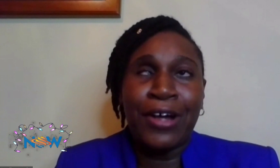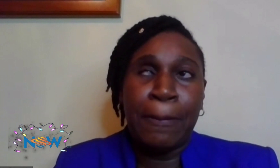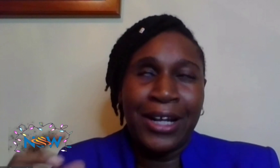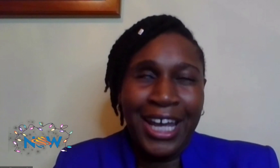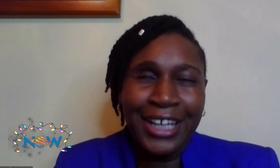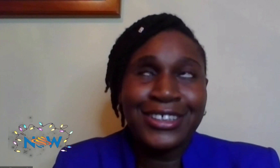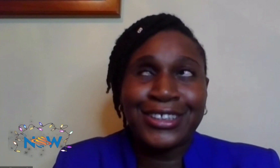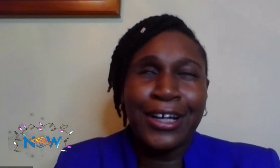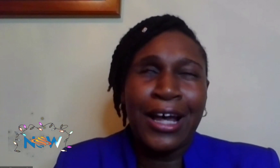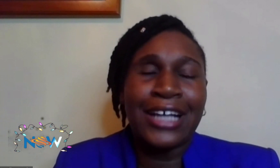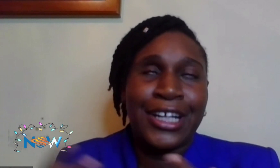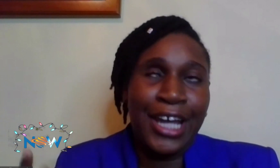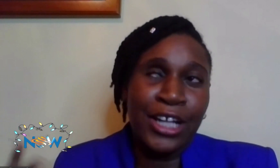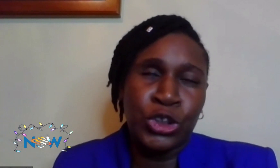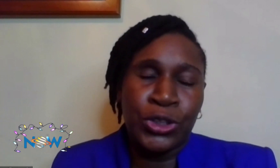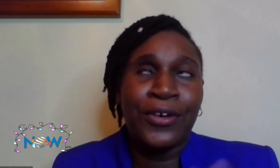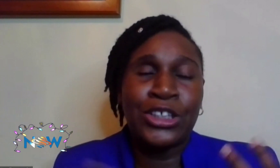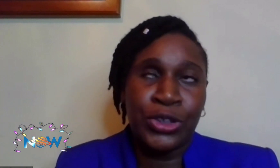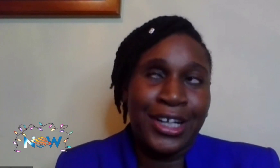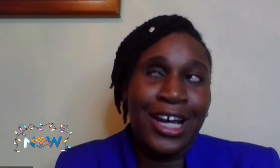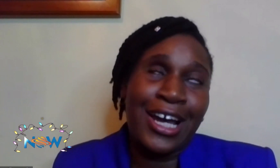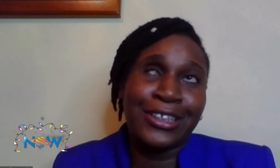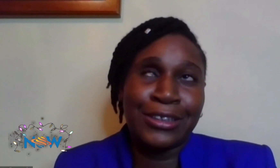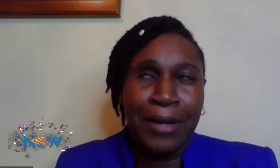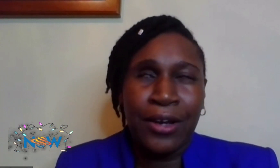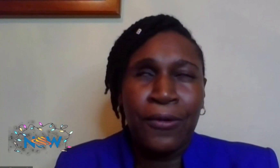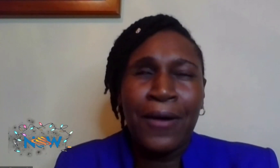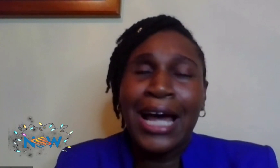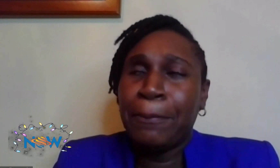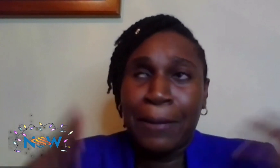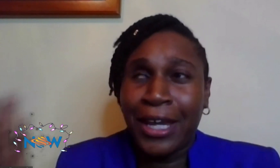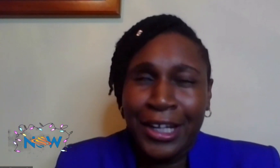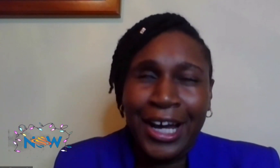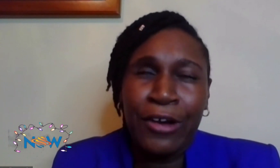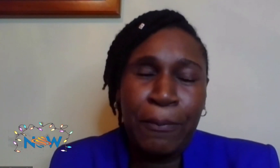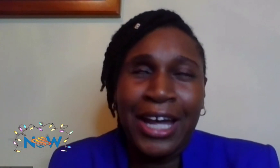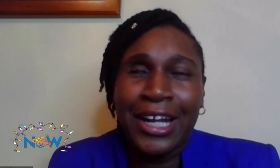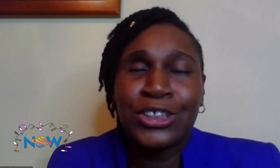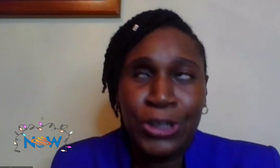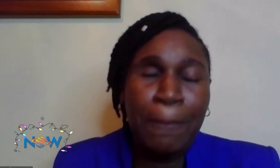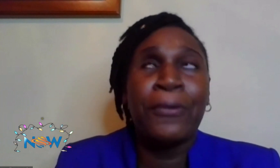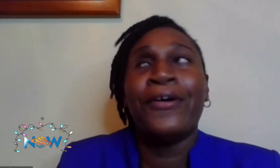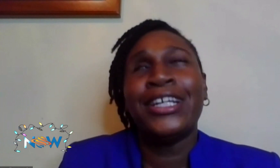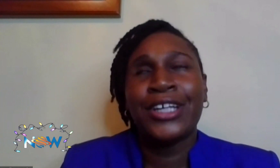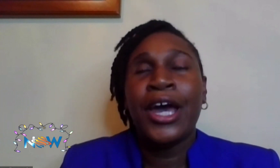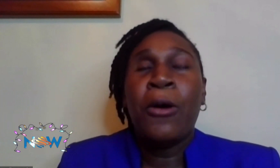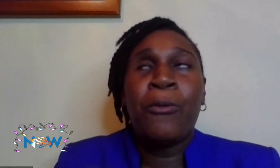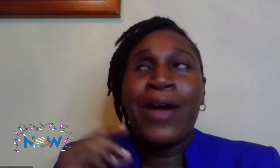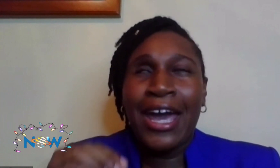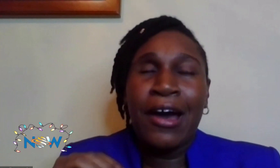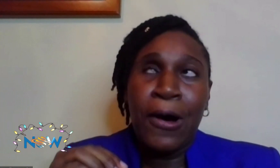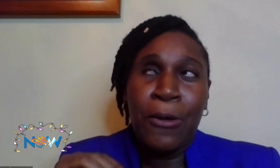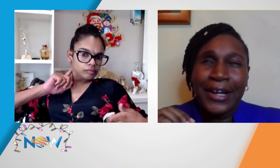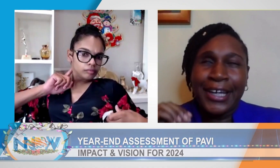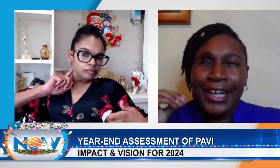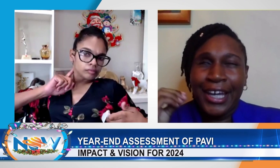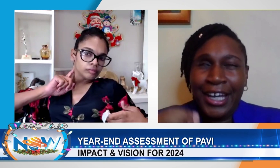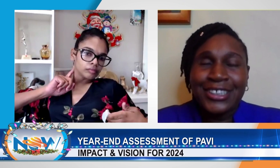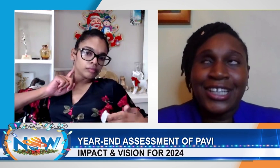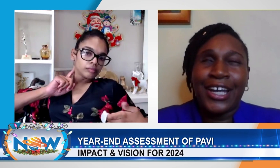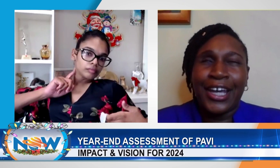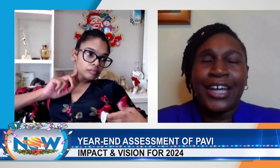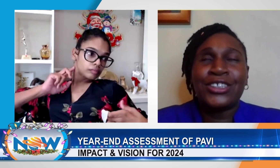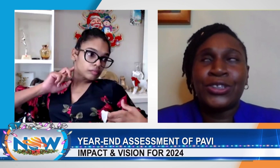have a place as an NGO in Trinidad and Tobago, and maybe in the Caribbean at some point, where our